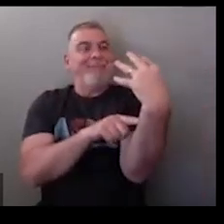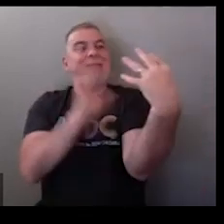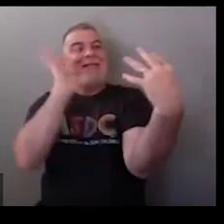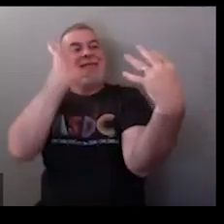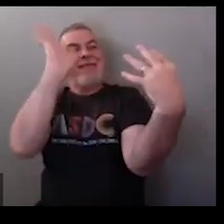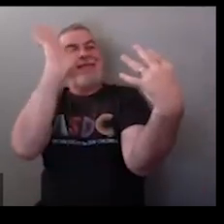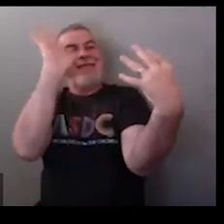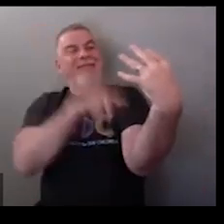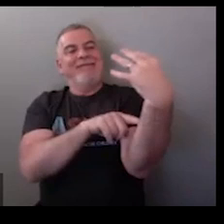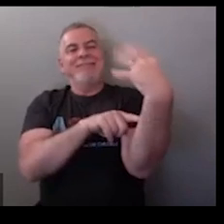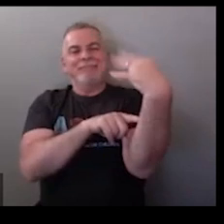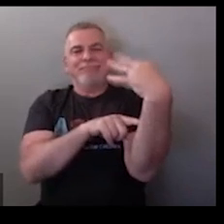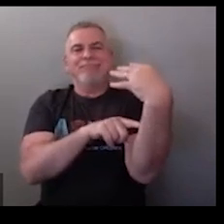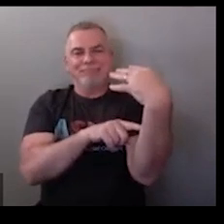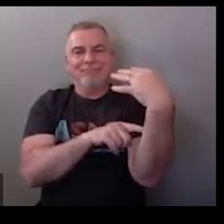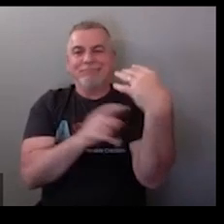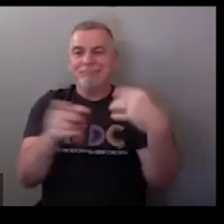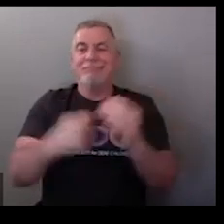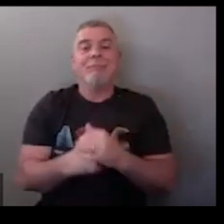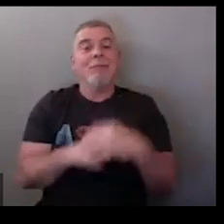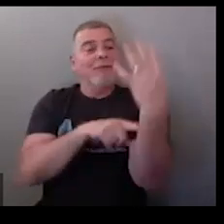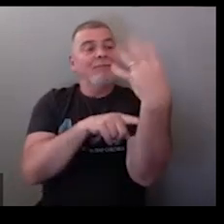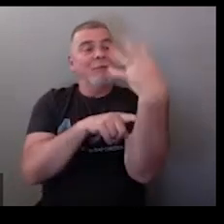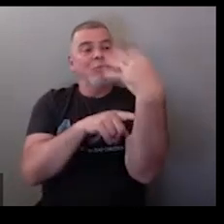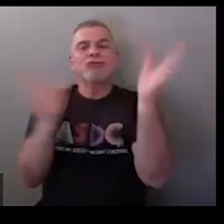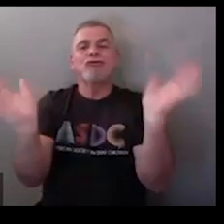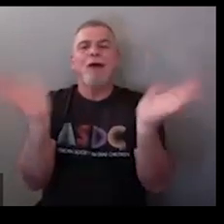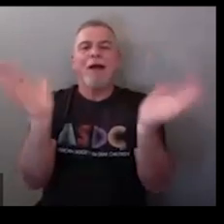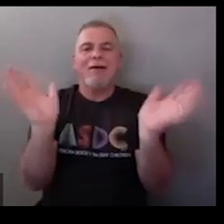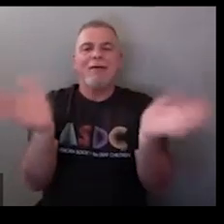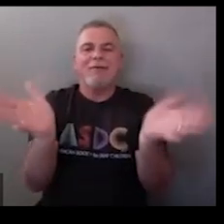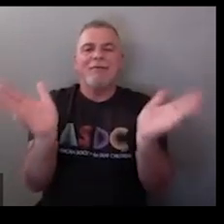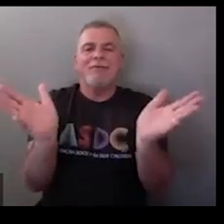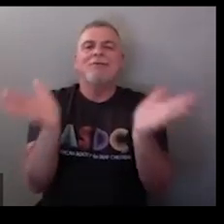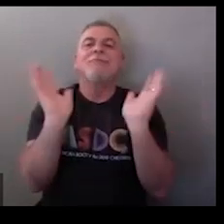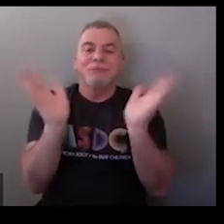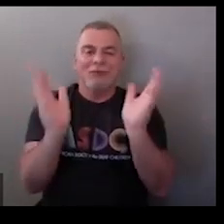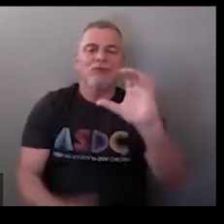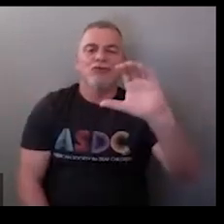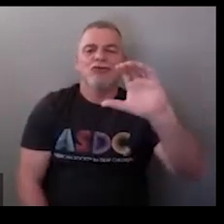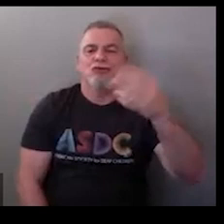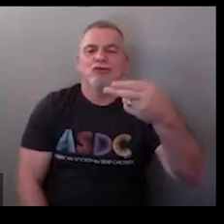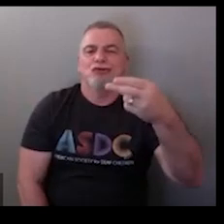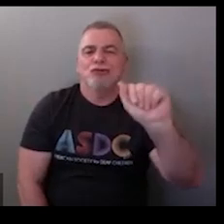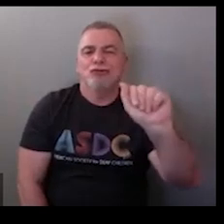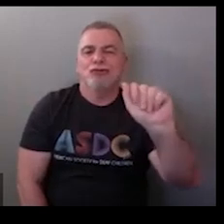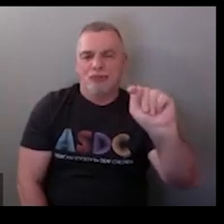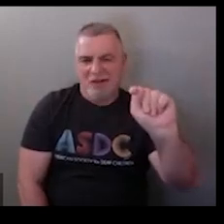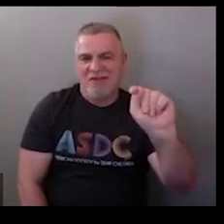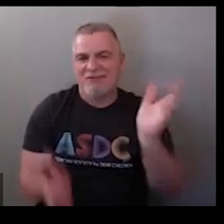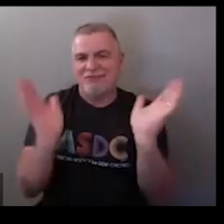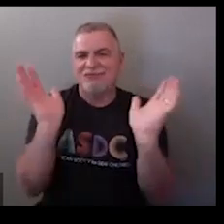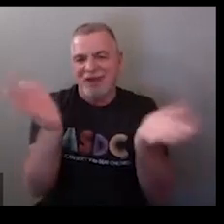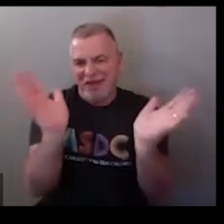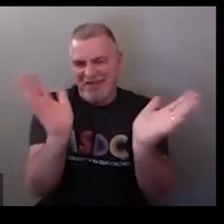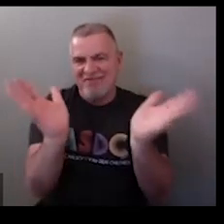and then you turn it towards yourself so that's video and then this is chat so if you have a video chat